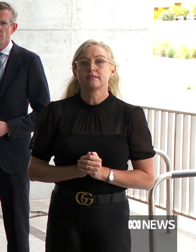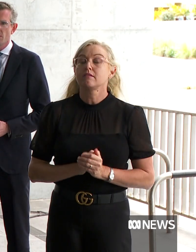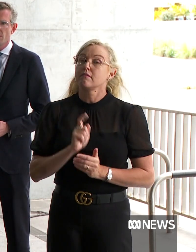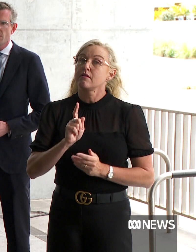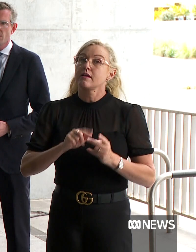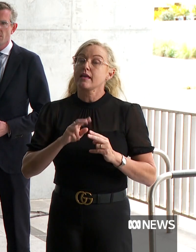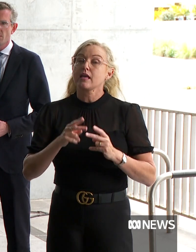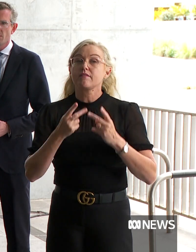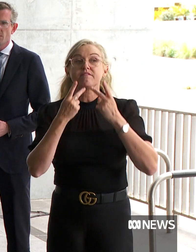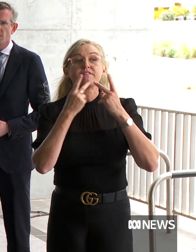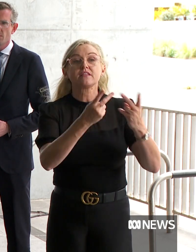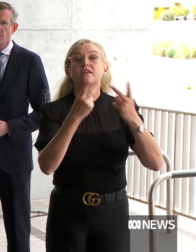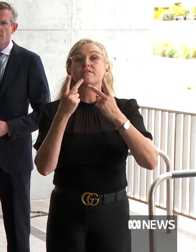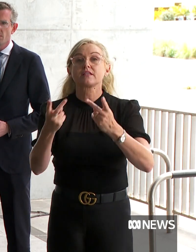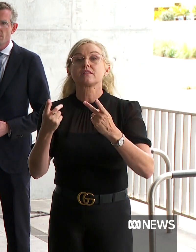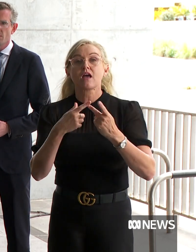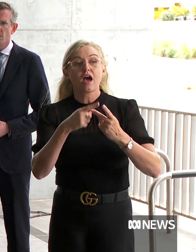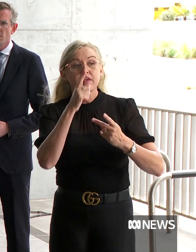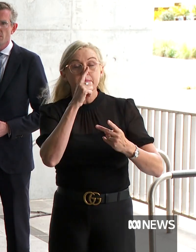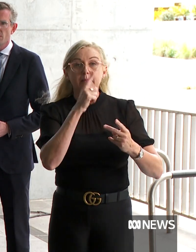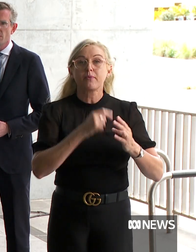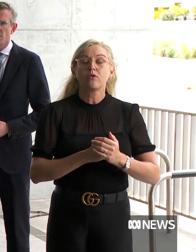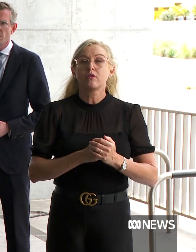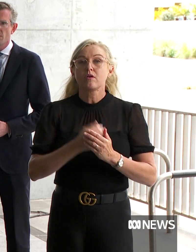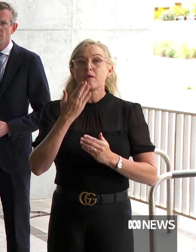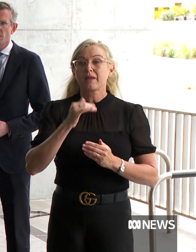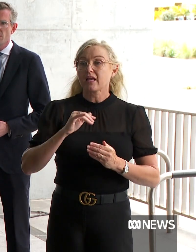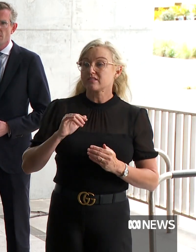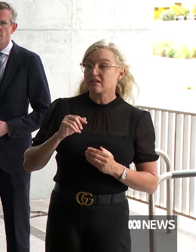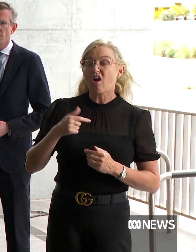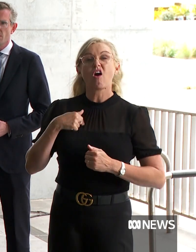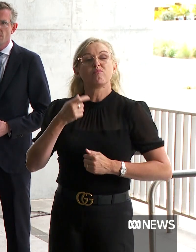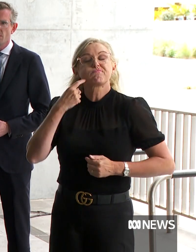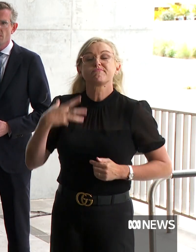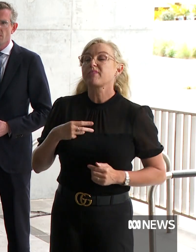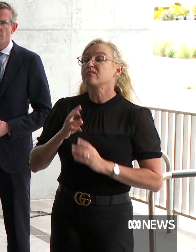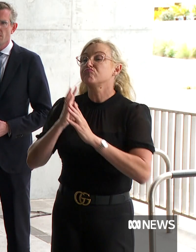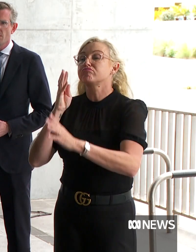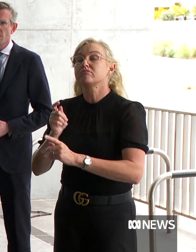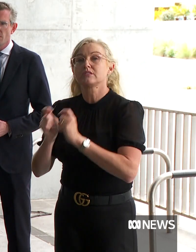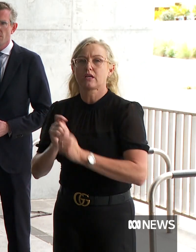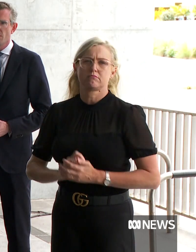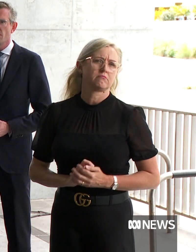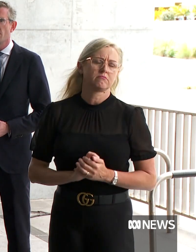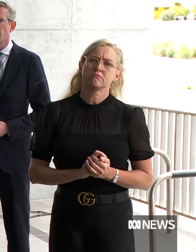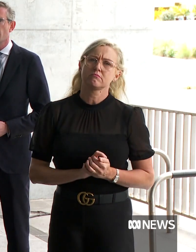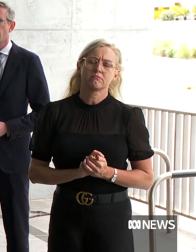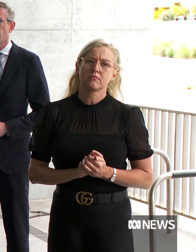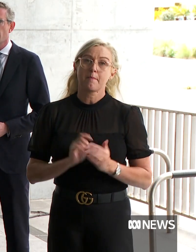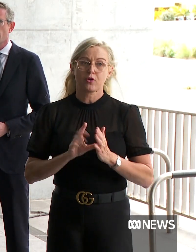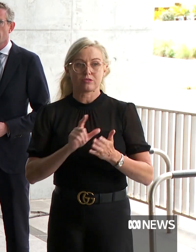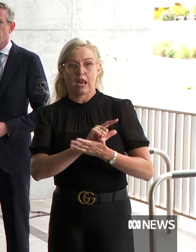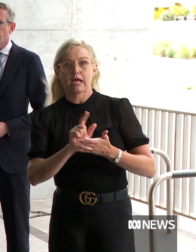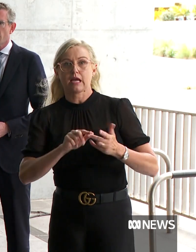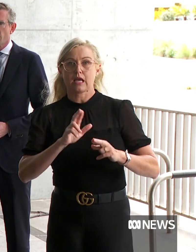over the next few days, please don't go out and just grab a PCR test for the sake of it because next time when you do